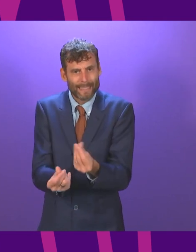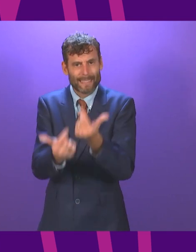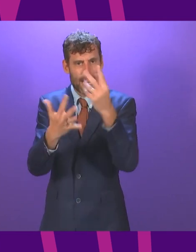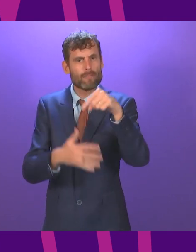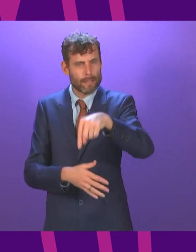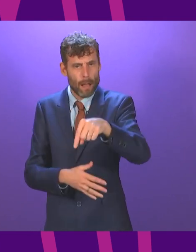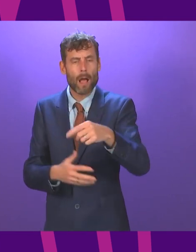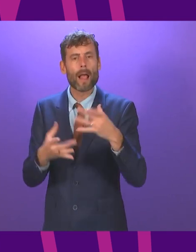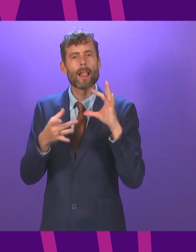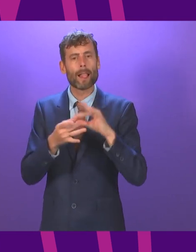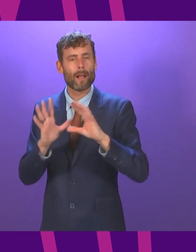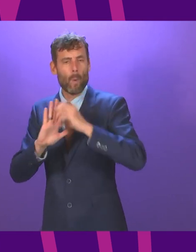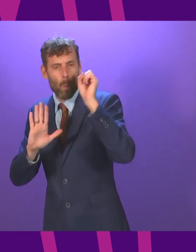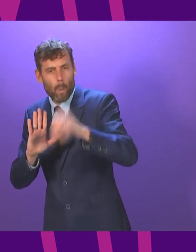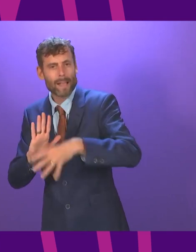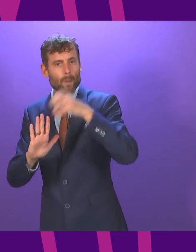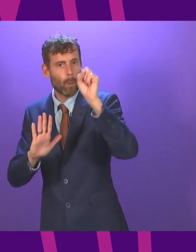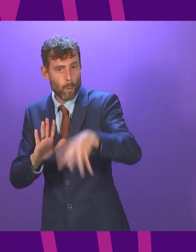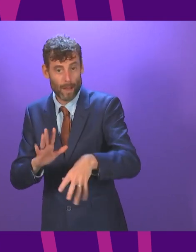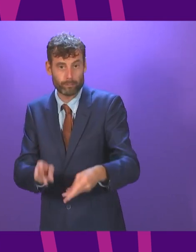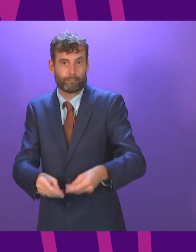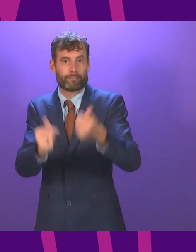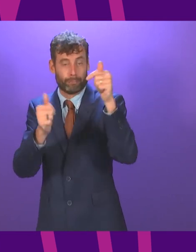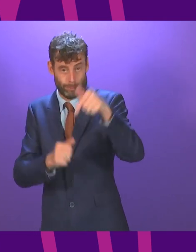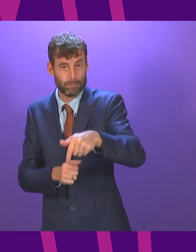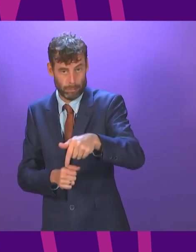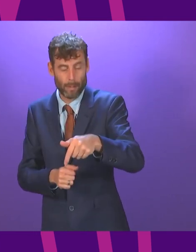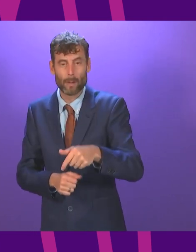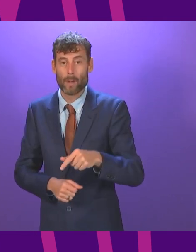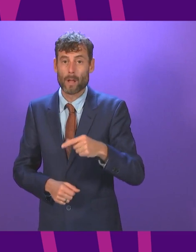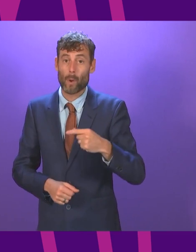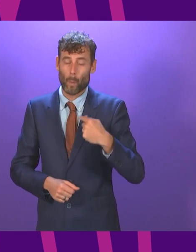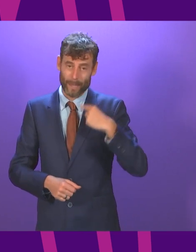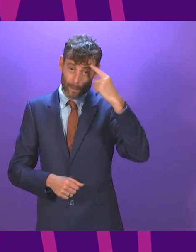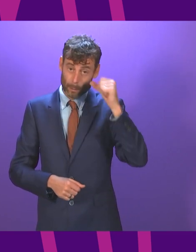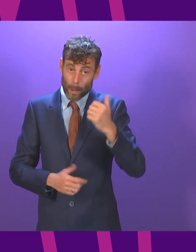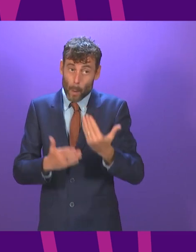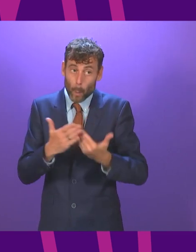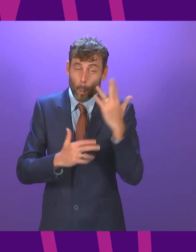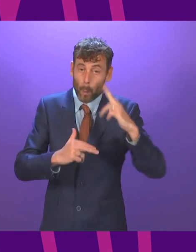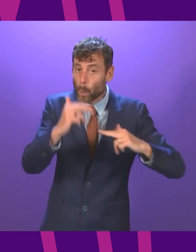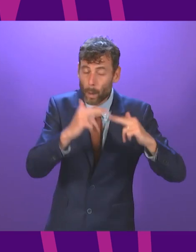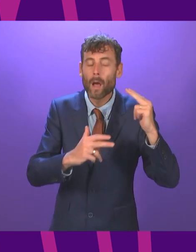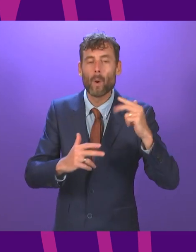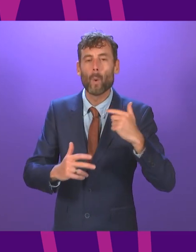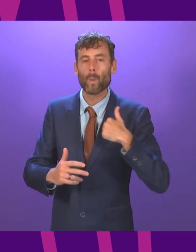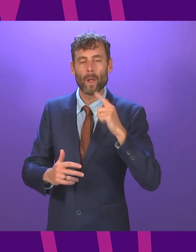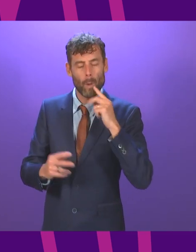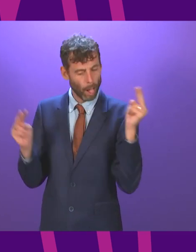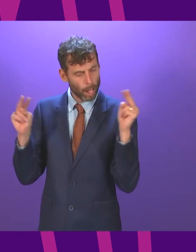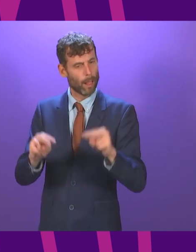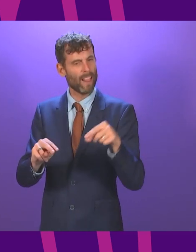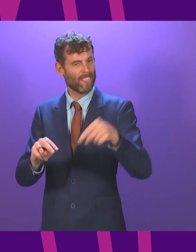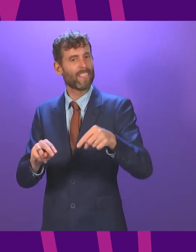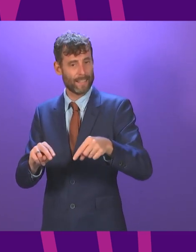we deal with waste and I understand the process of that review will be set out in the next couple of weeks so imminently and I'm sure Monica Lennon will